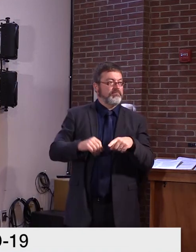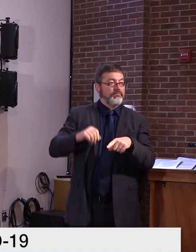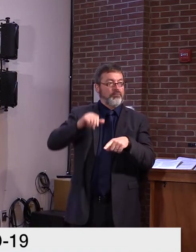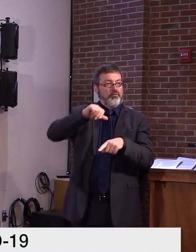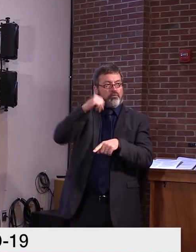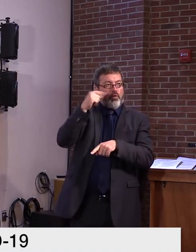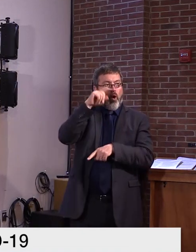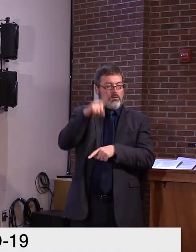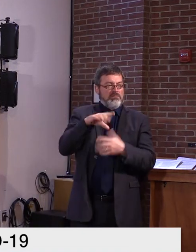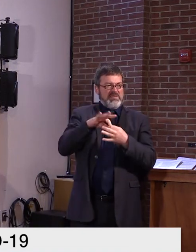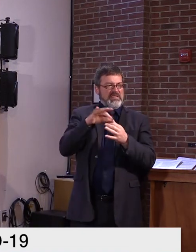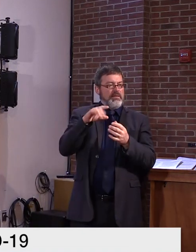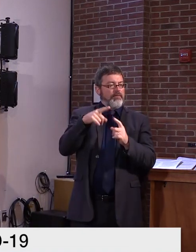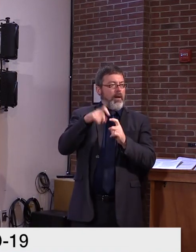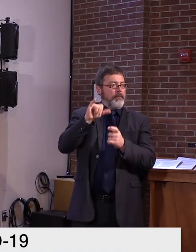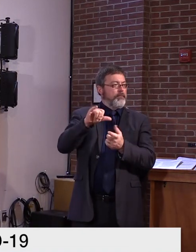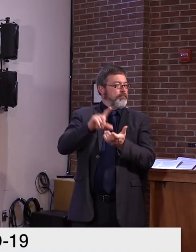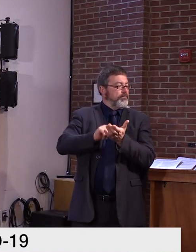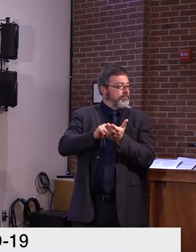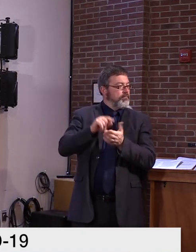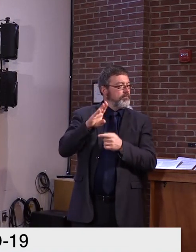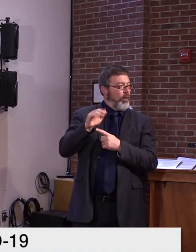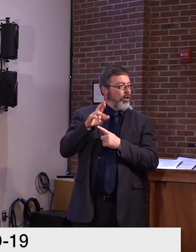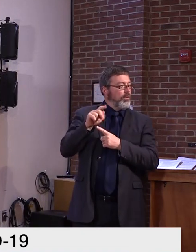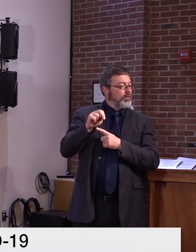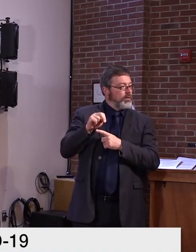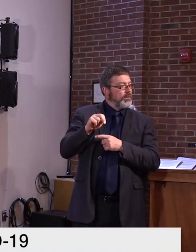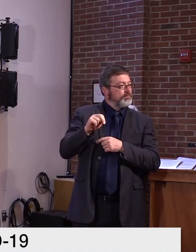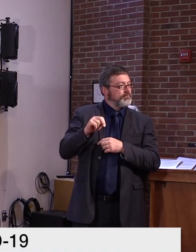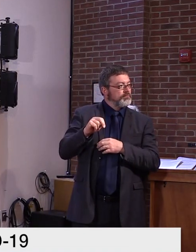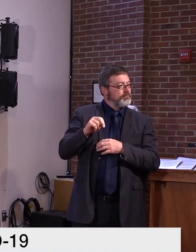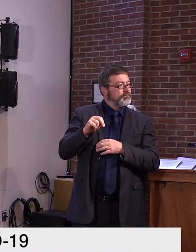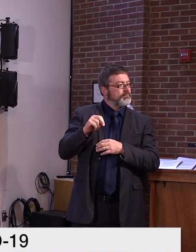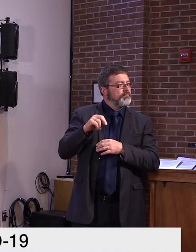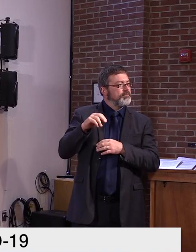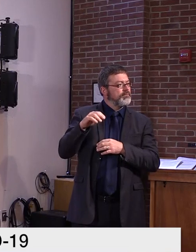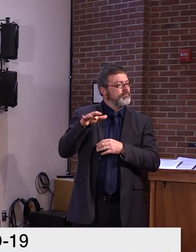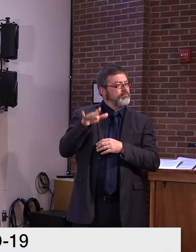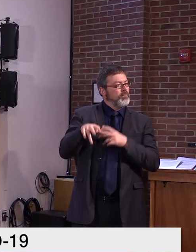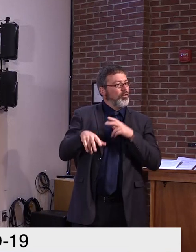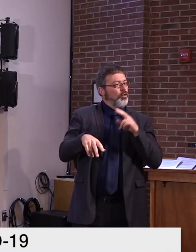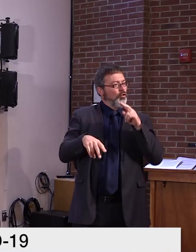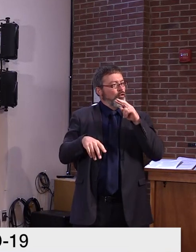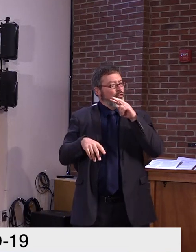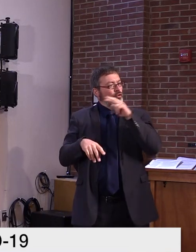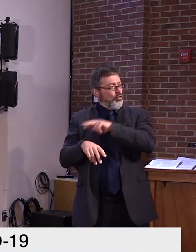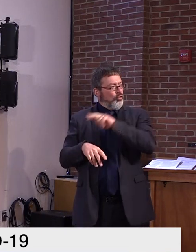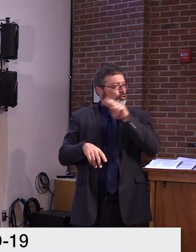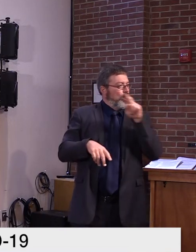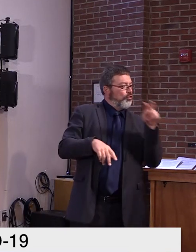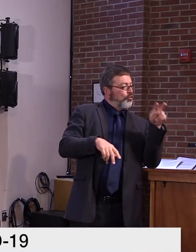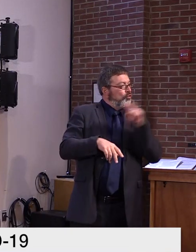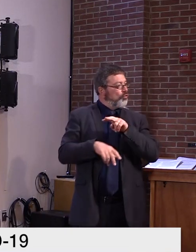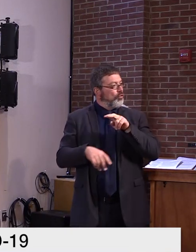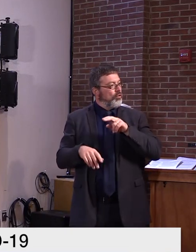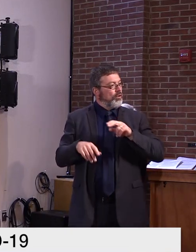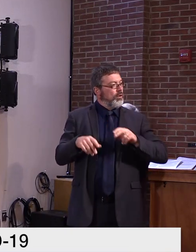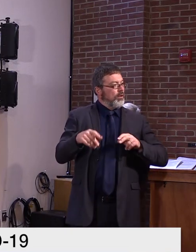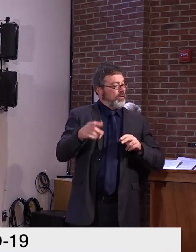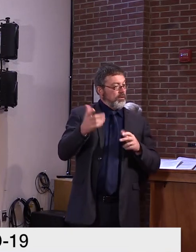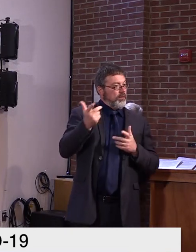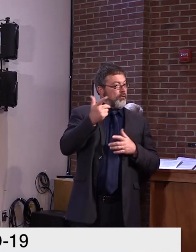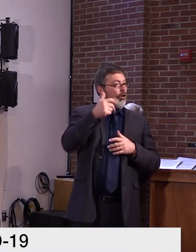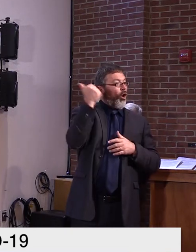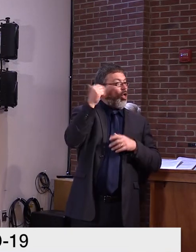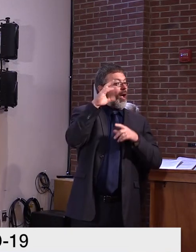you know, prior experience in other places it may work out, um, that you never know, uh, why